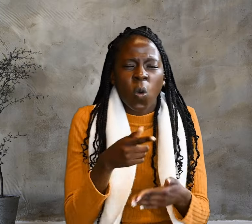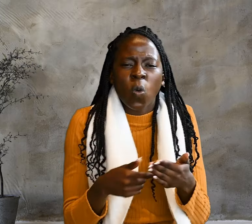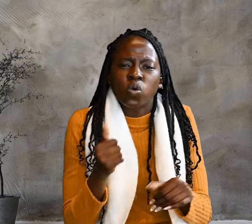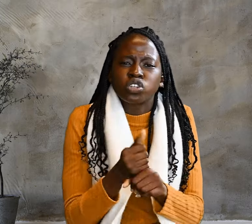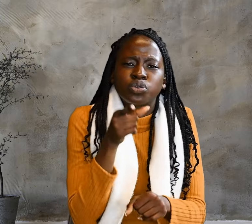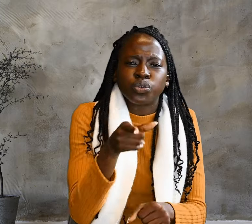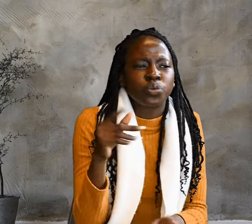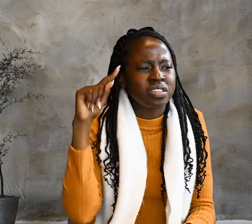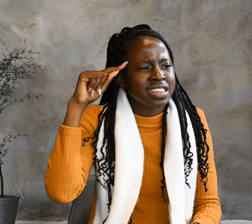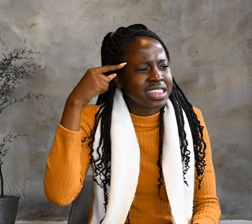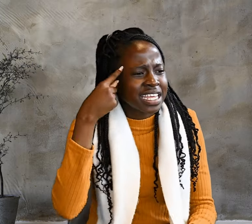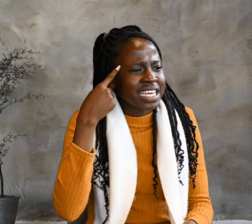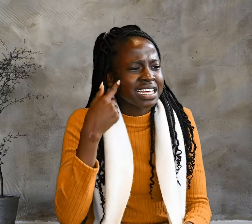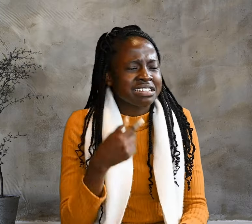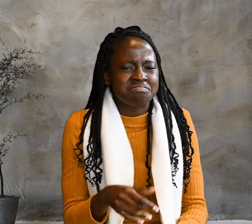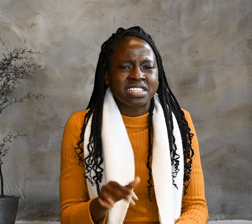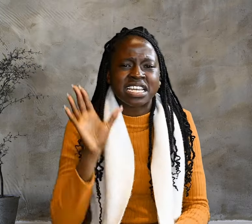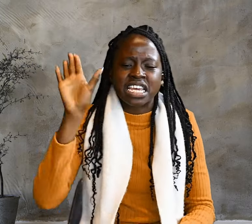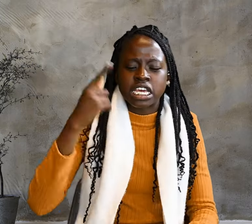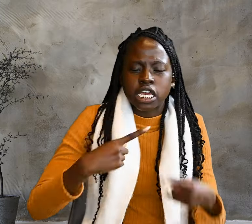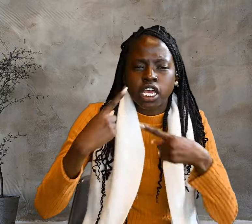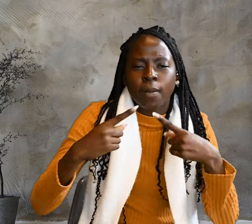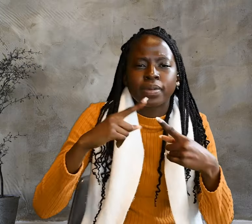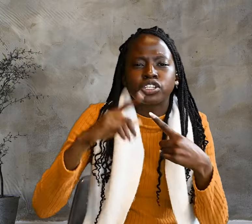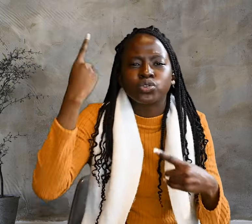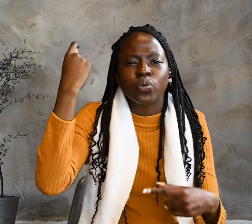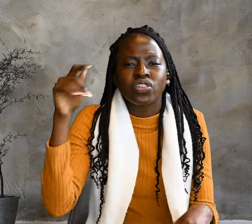Isn't he coming to the festival at all?